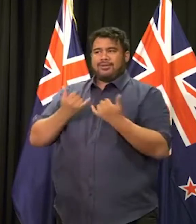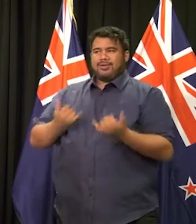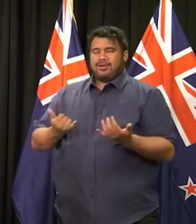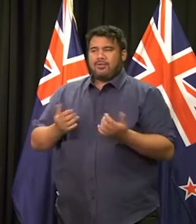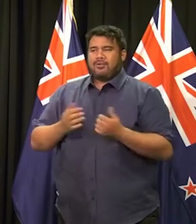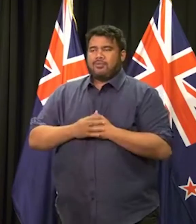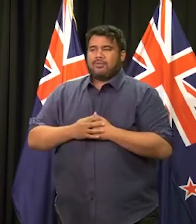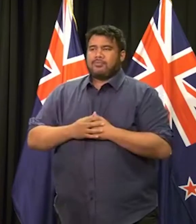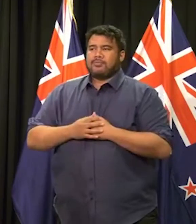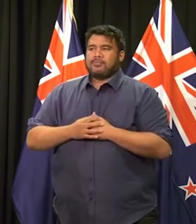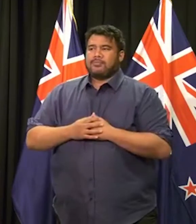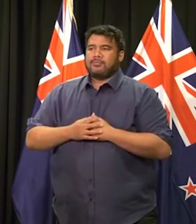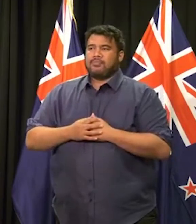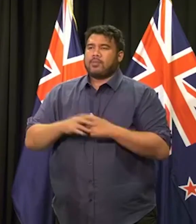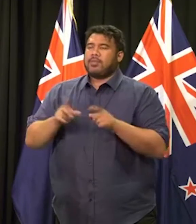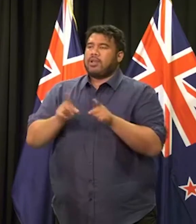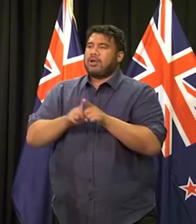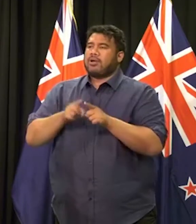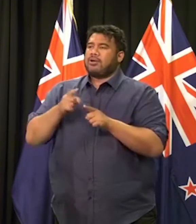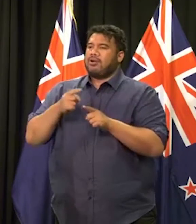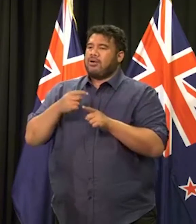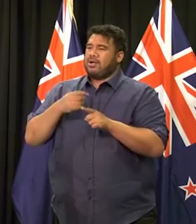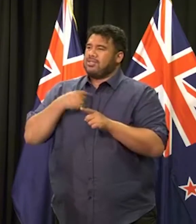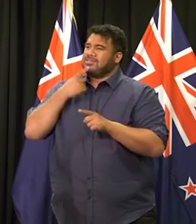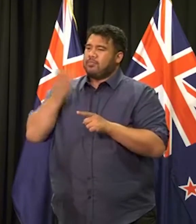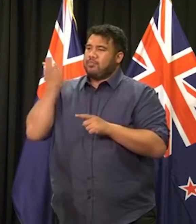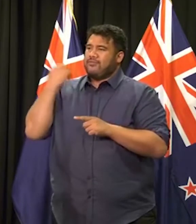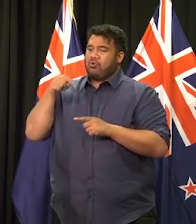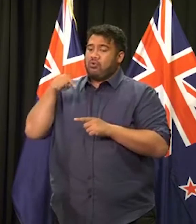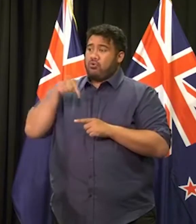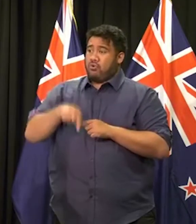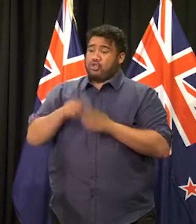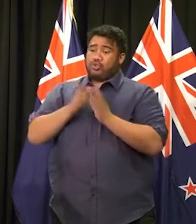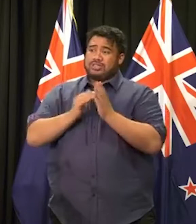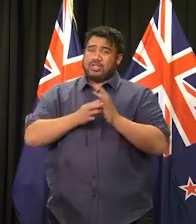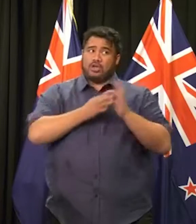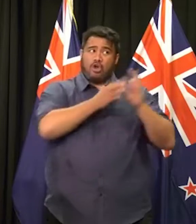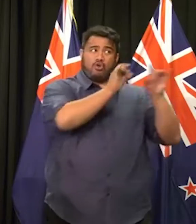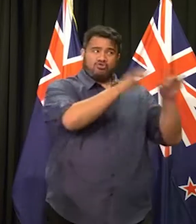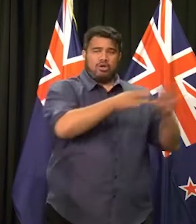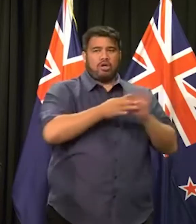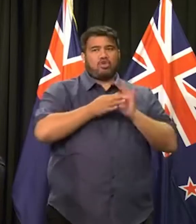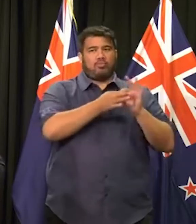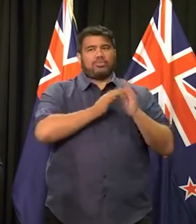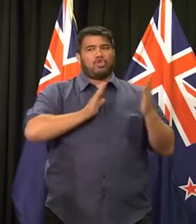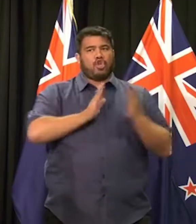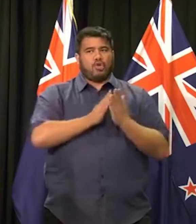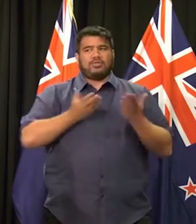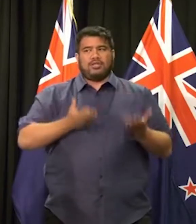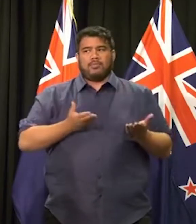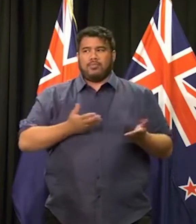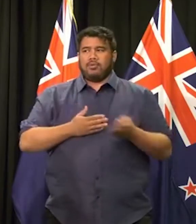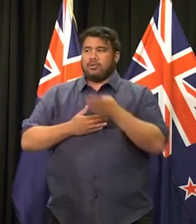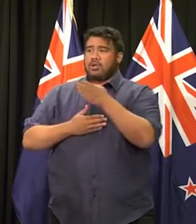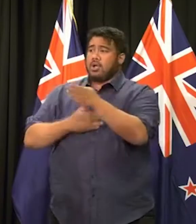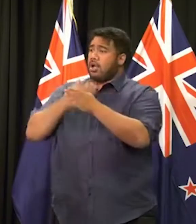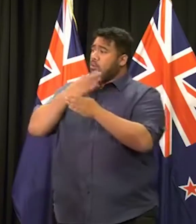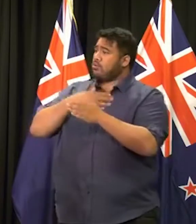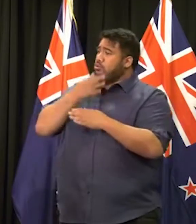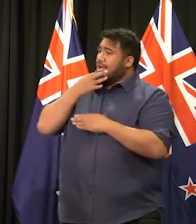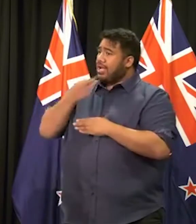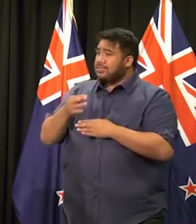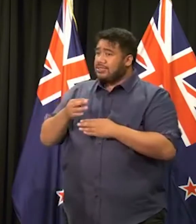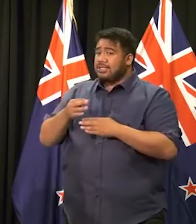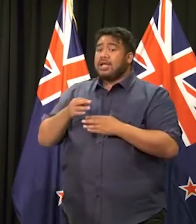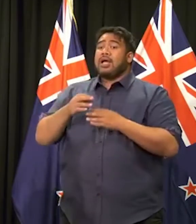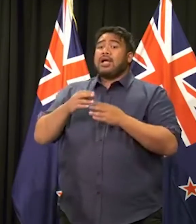said before in this case, obviously very close cooperation between New Zealand and Australia. Do we have a number of unaccounted for people that